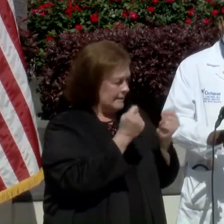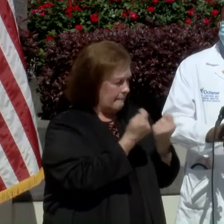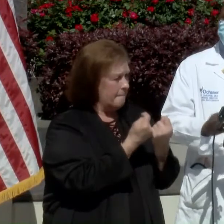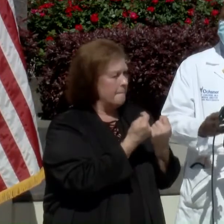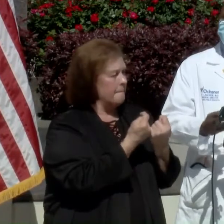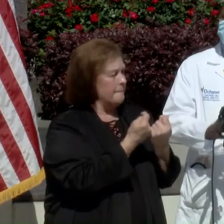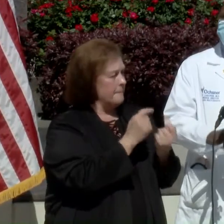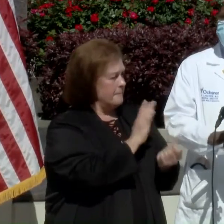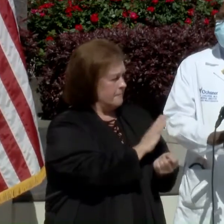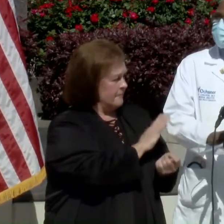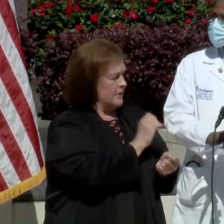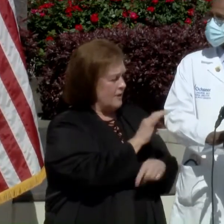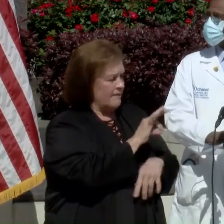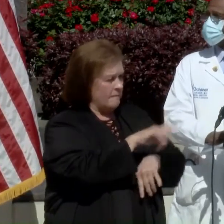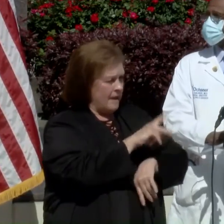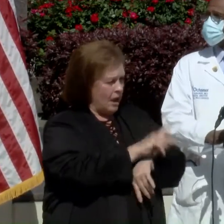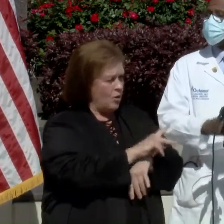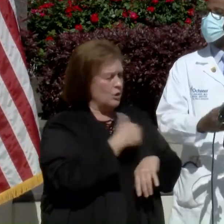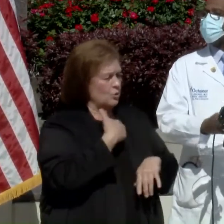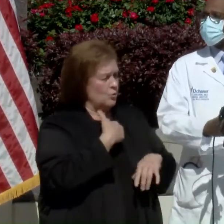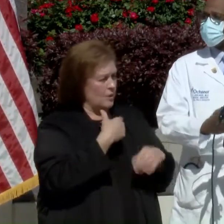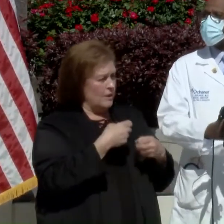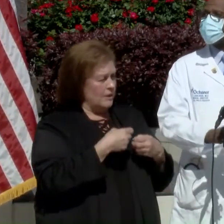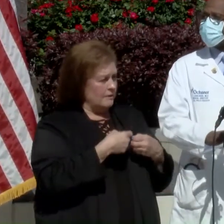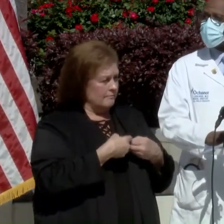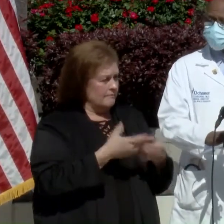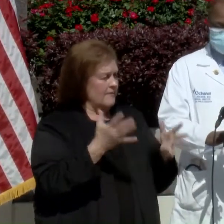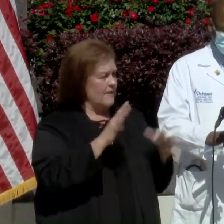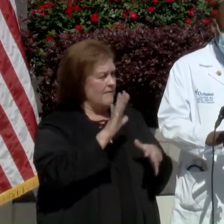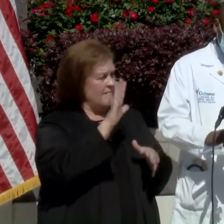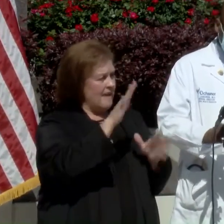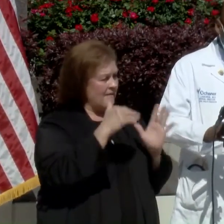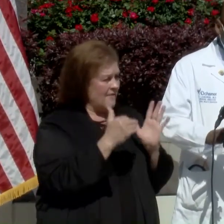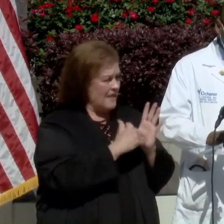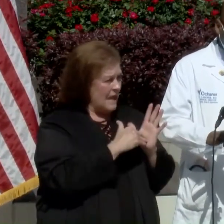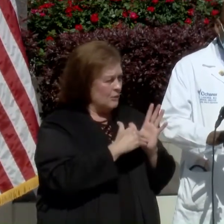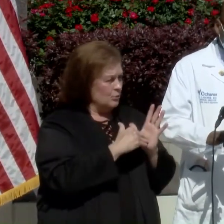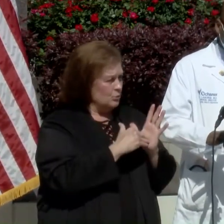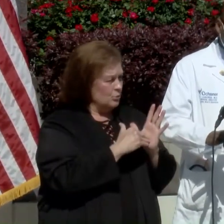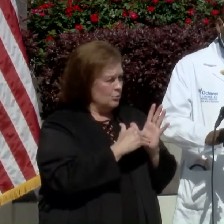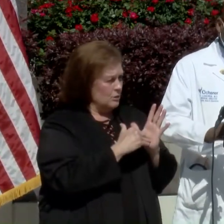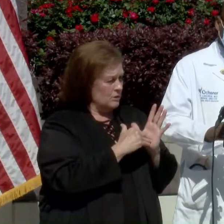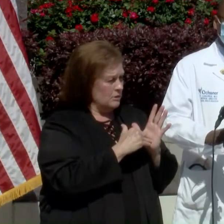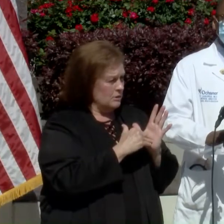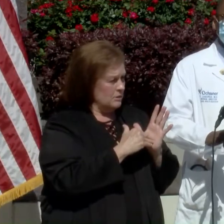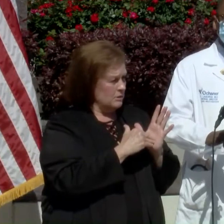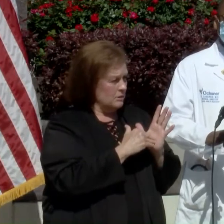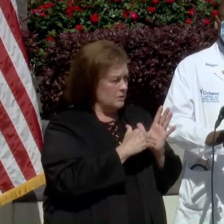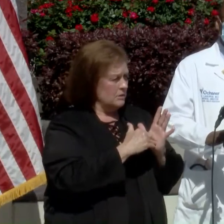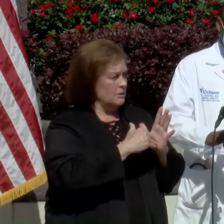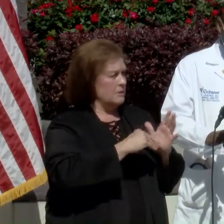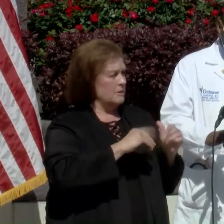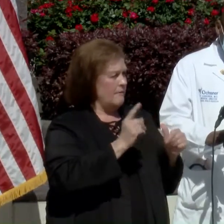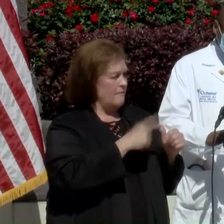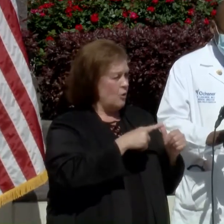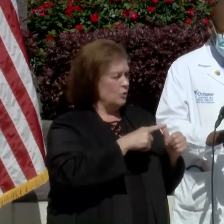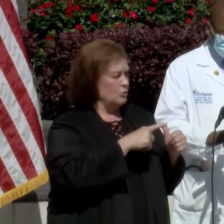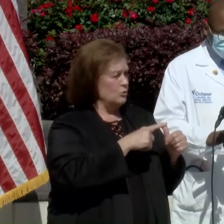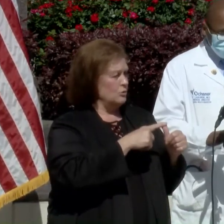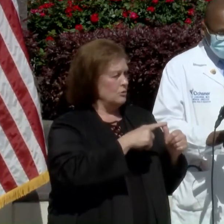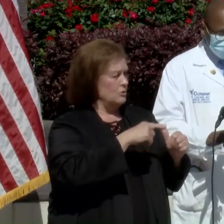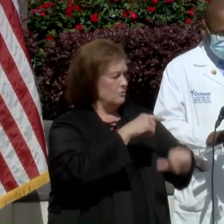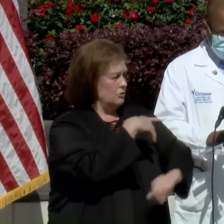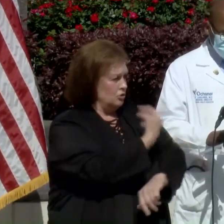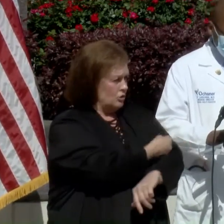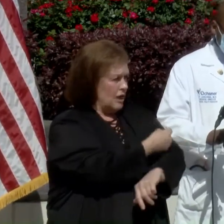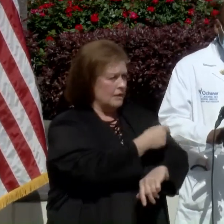we're able to administer nearly over 5,000 community members their first doses of the